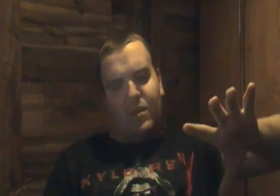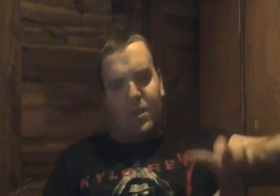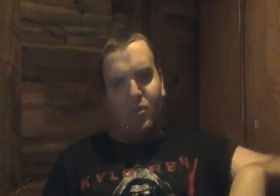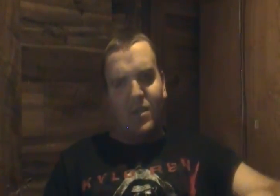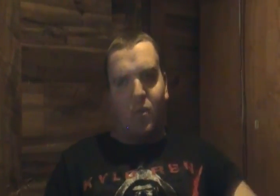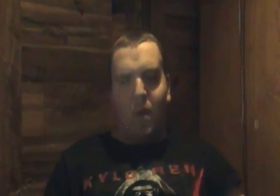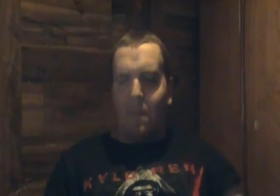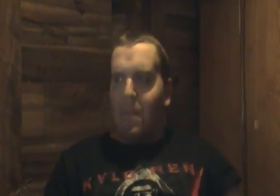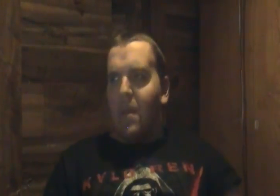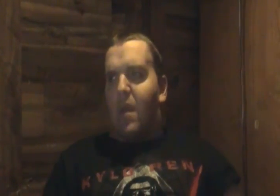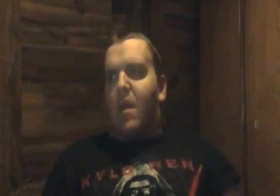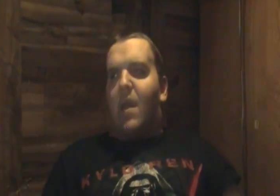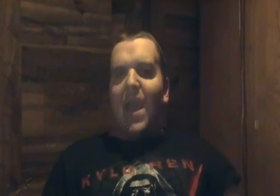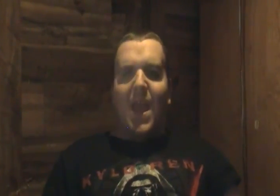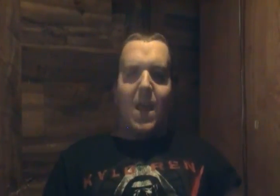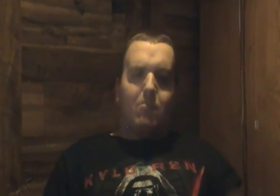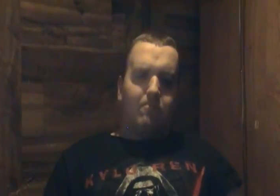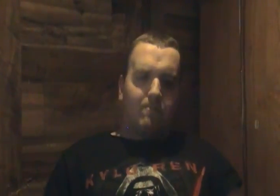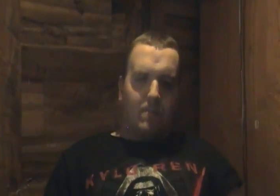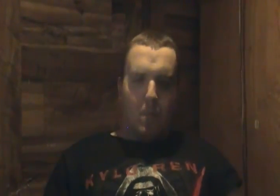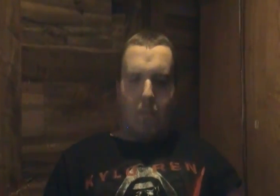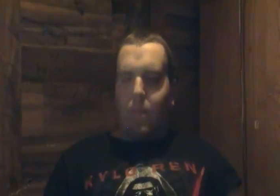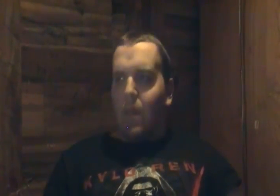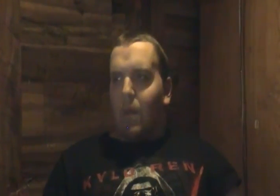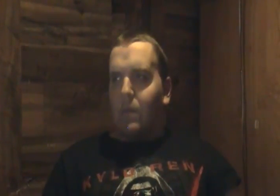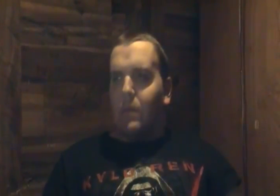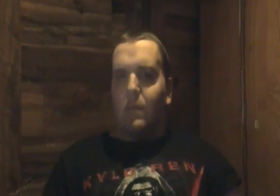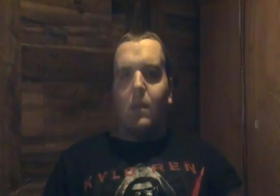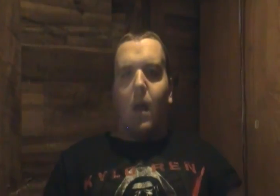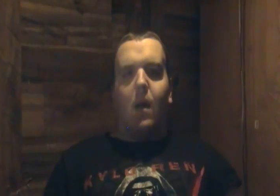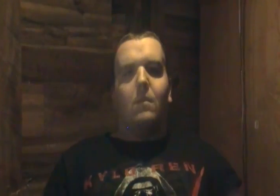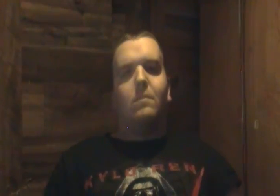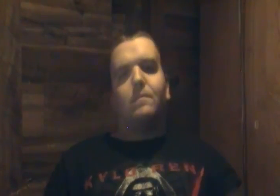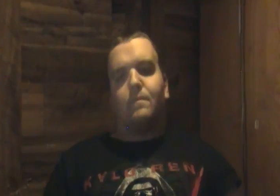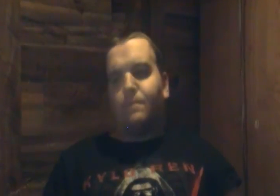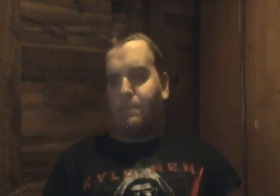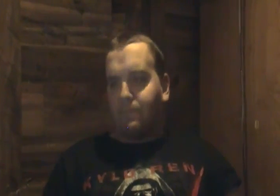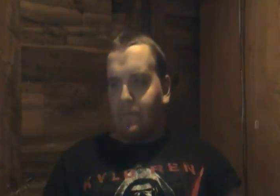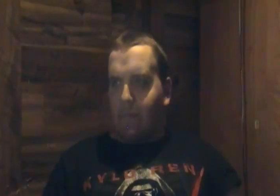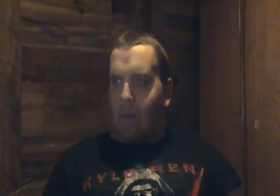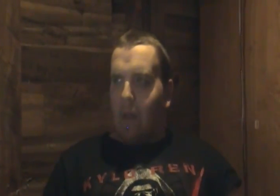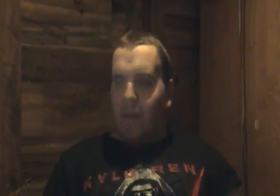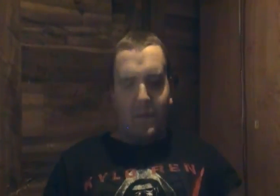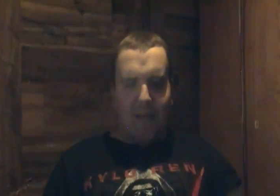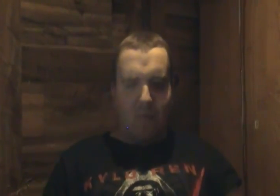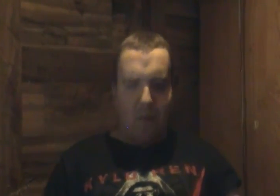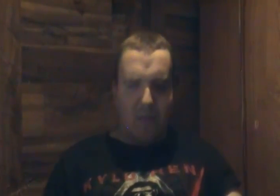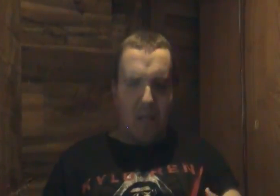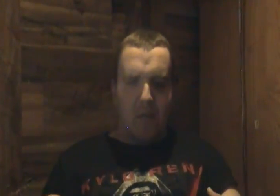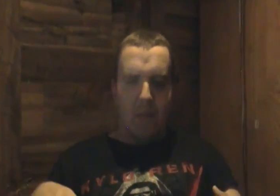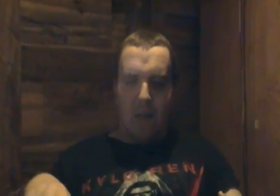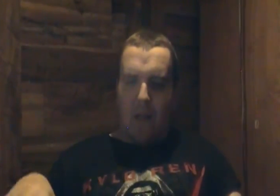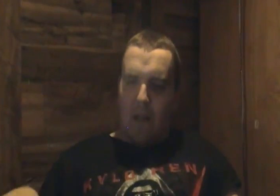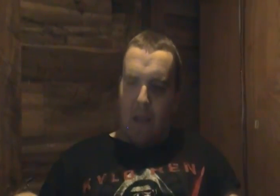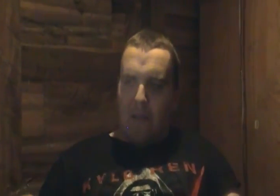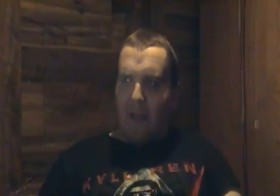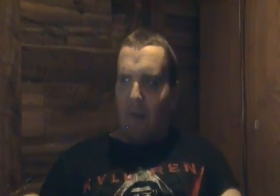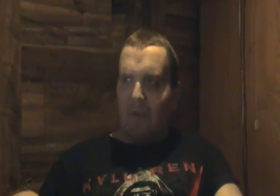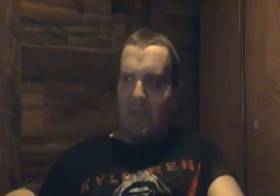the treasure room and um they cross the they cross